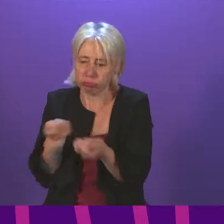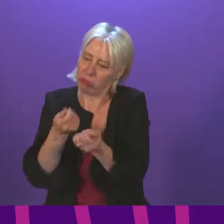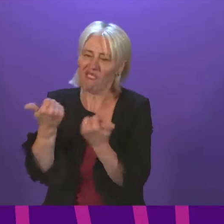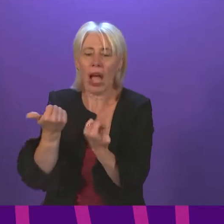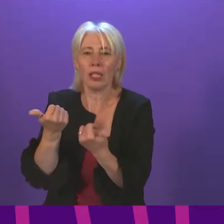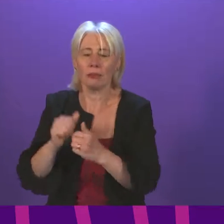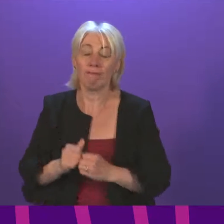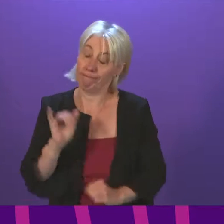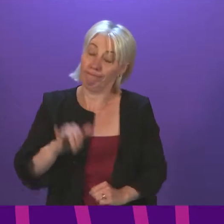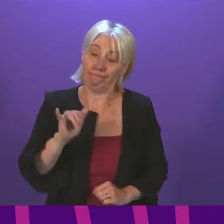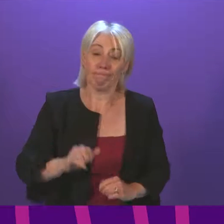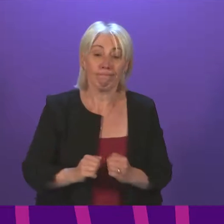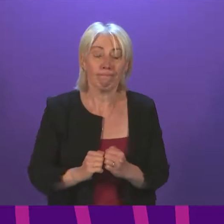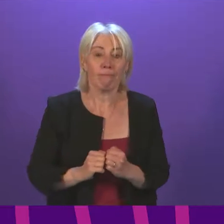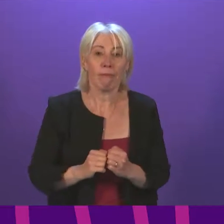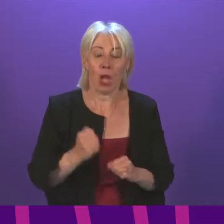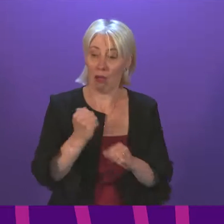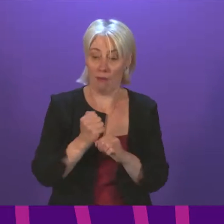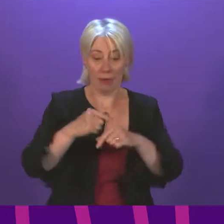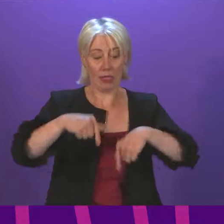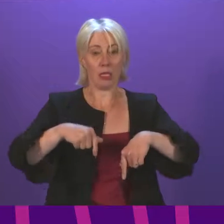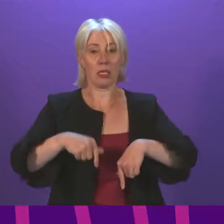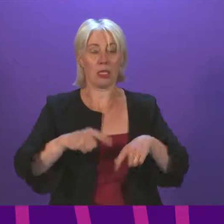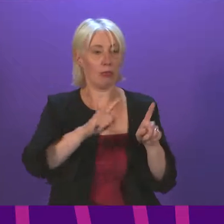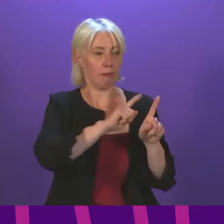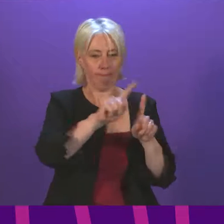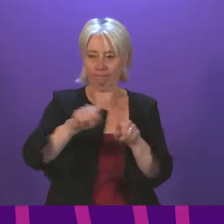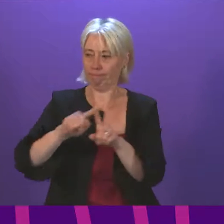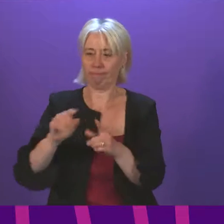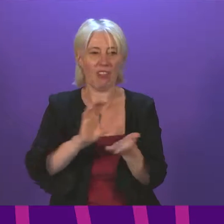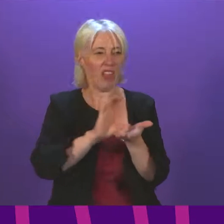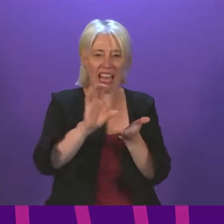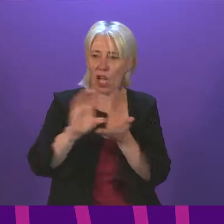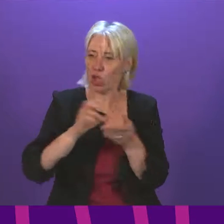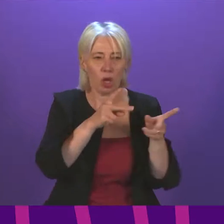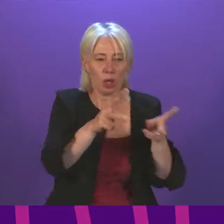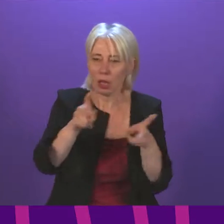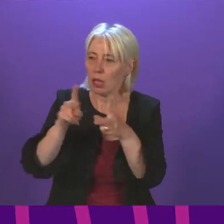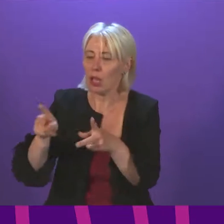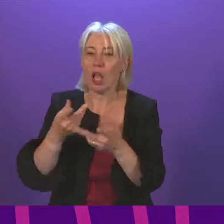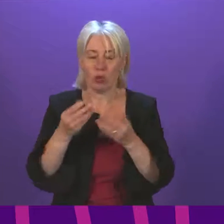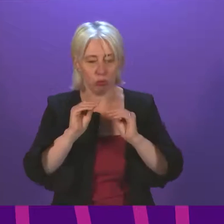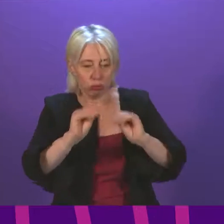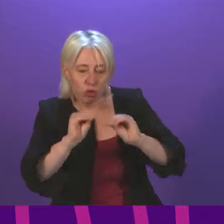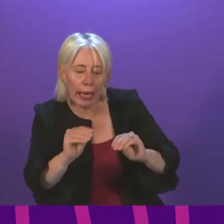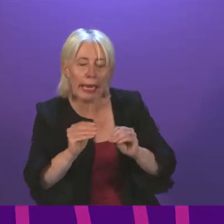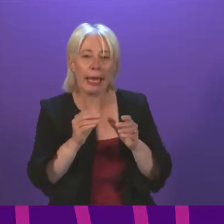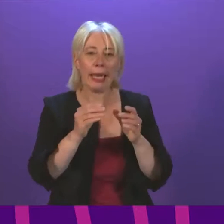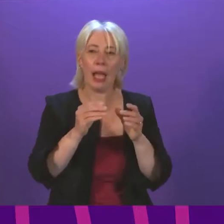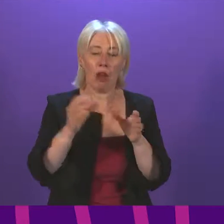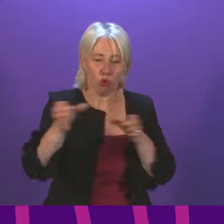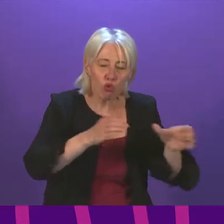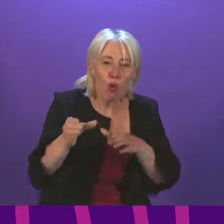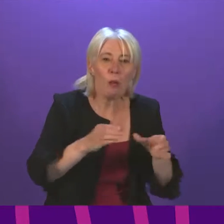As Rural Grant will know the Government has a range of financial measures in place that support the training and recruitment of